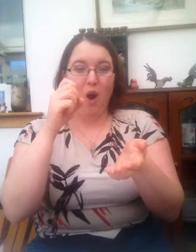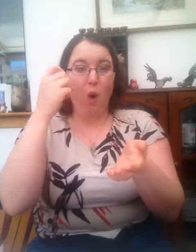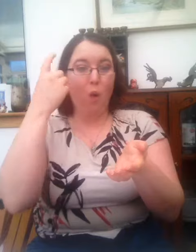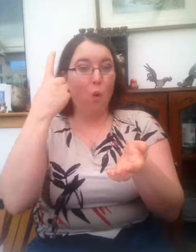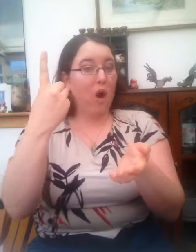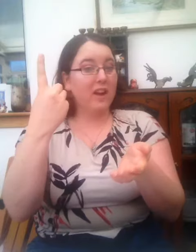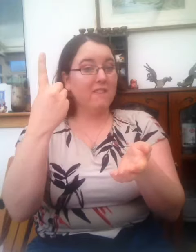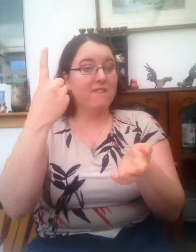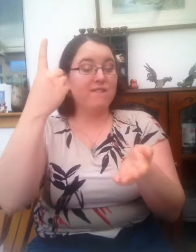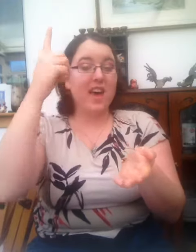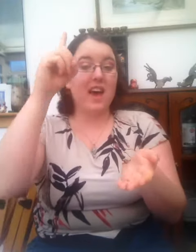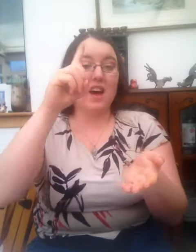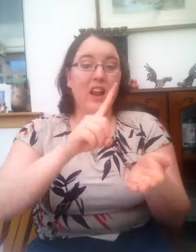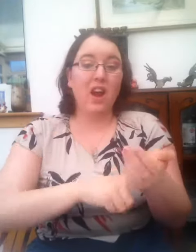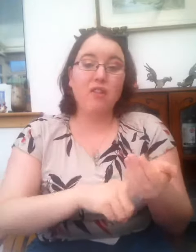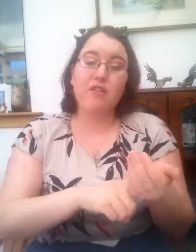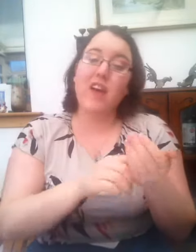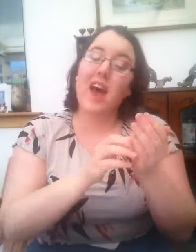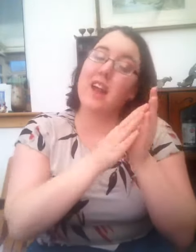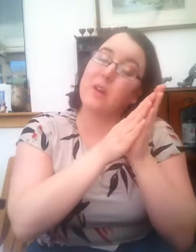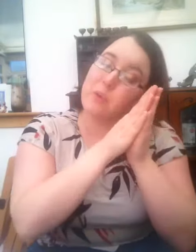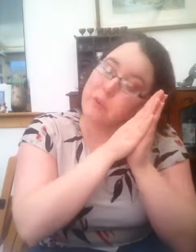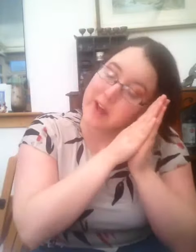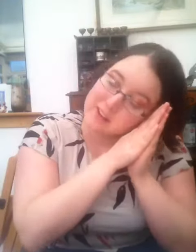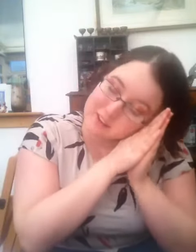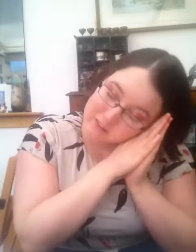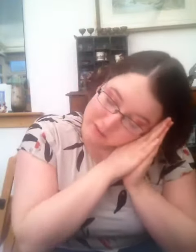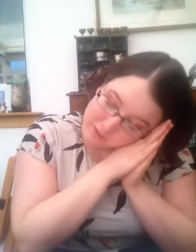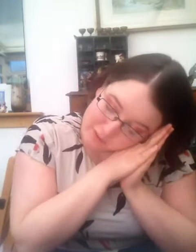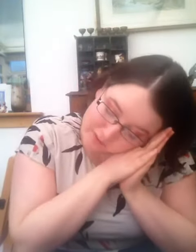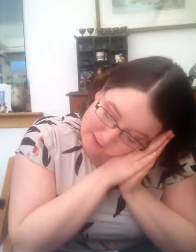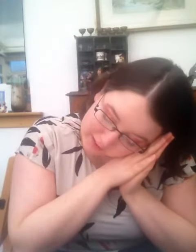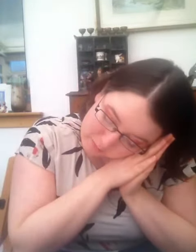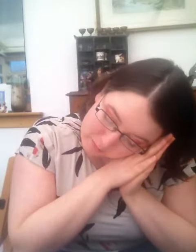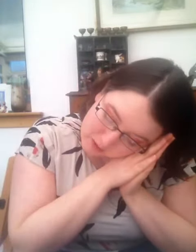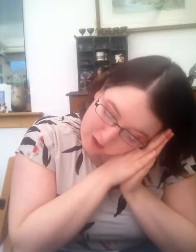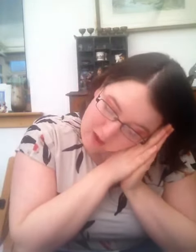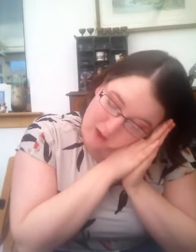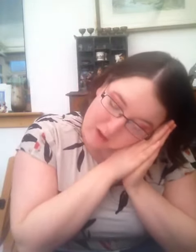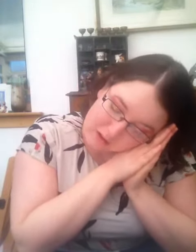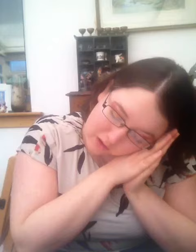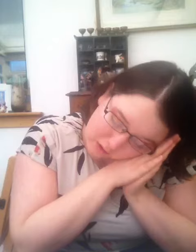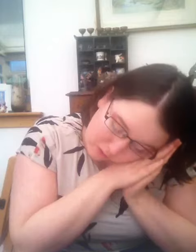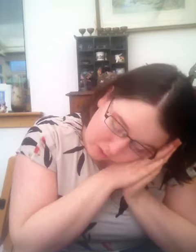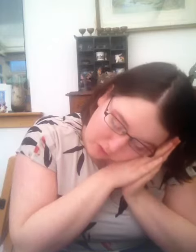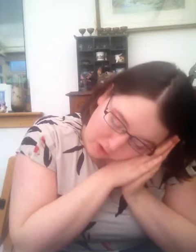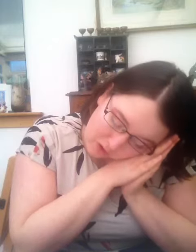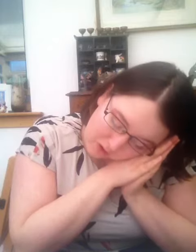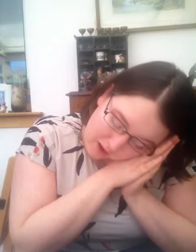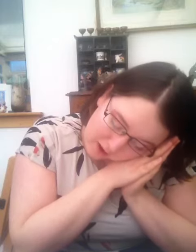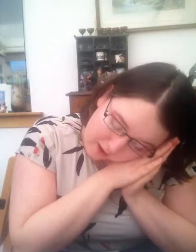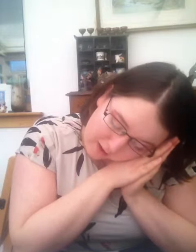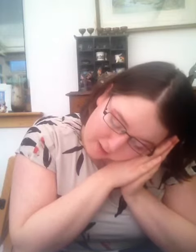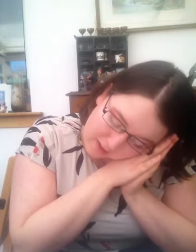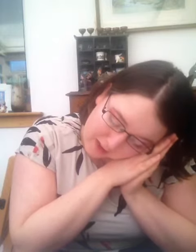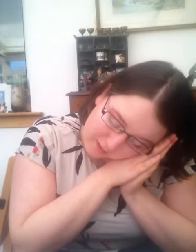One fell off and went to sleep. Close your eyes and